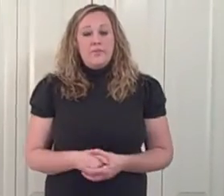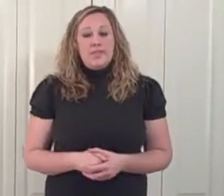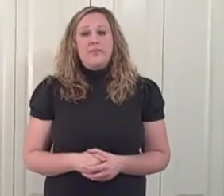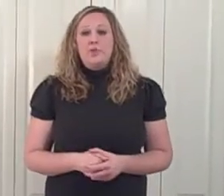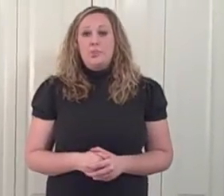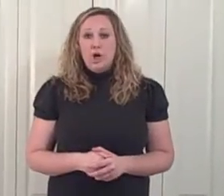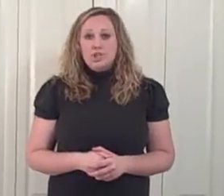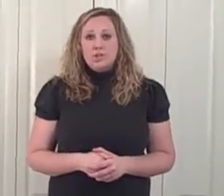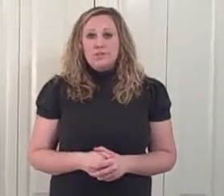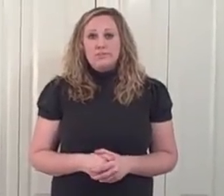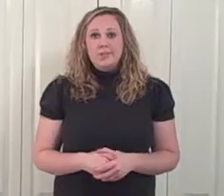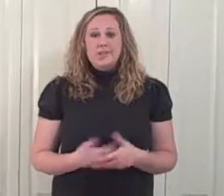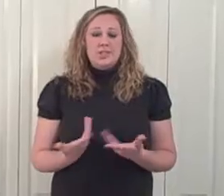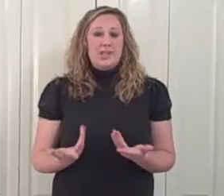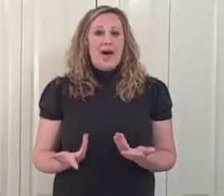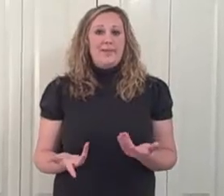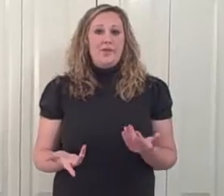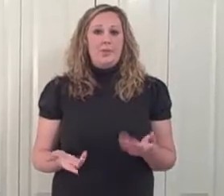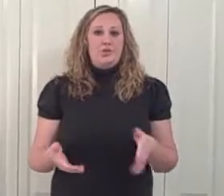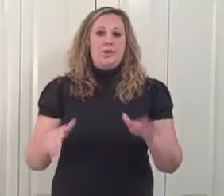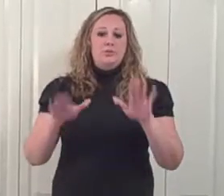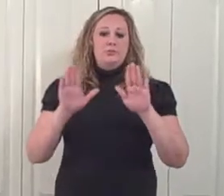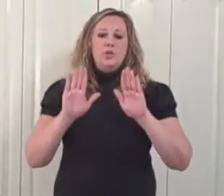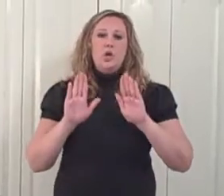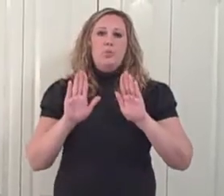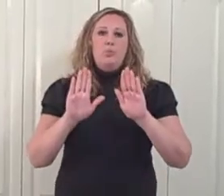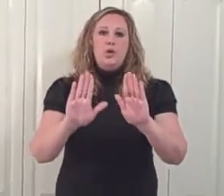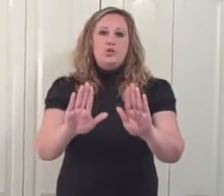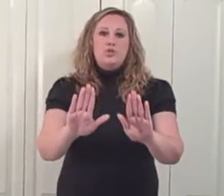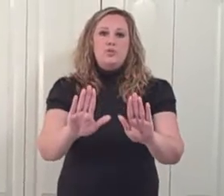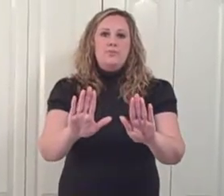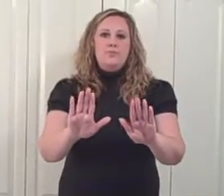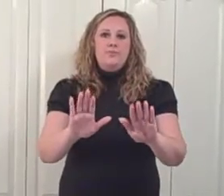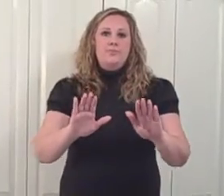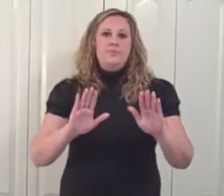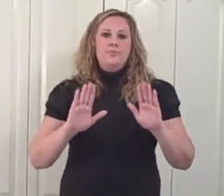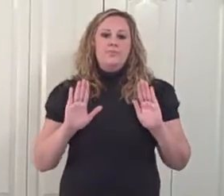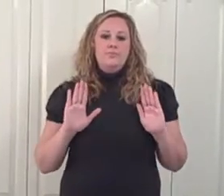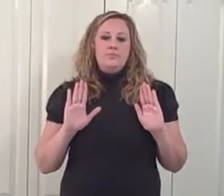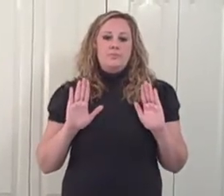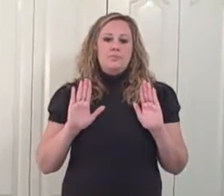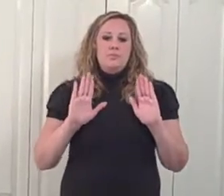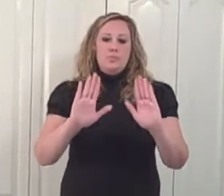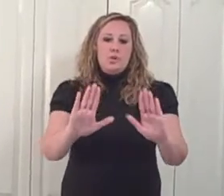Sign for push. Just going to act like we're pushing. Push. Push.